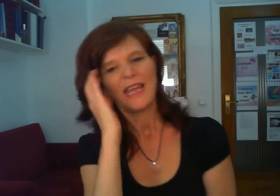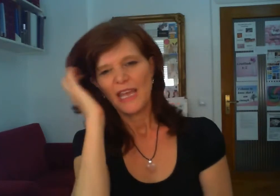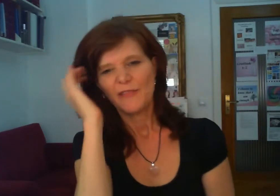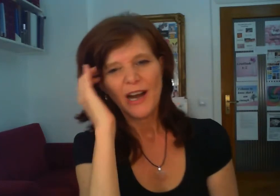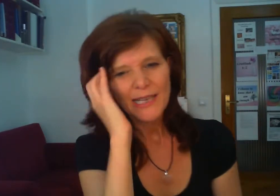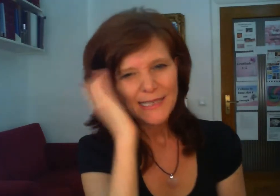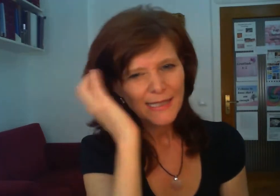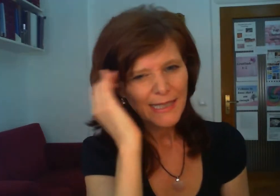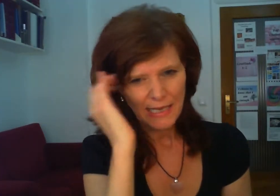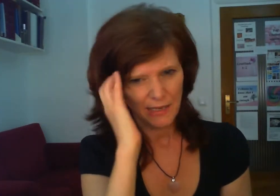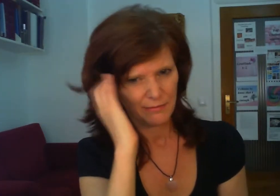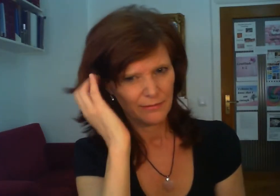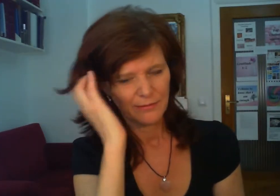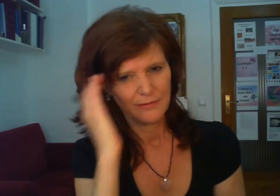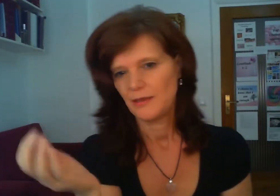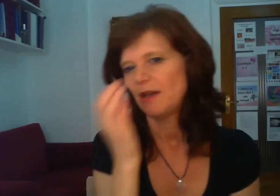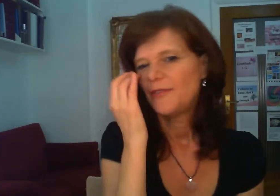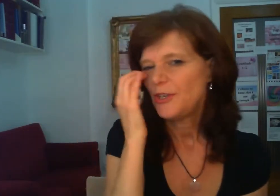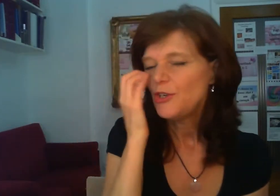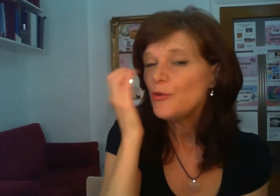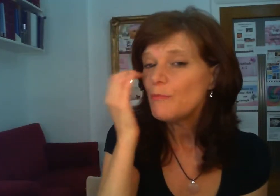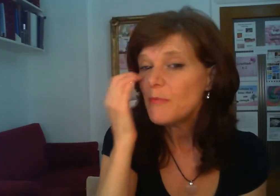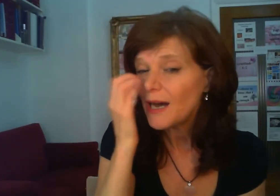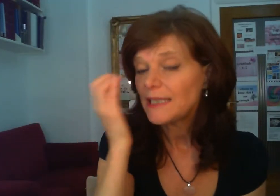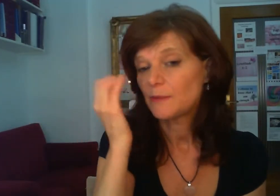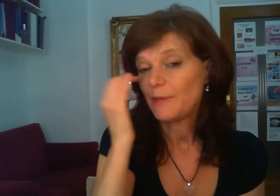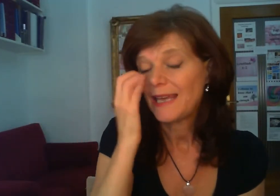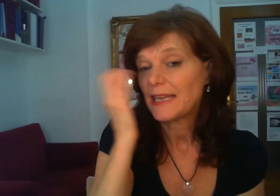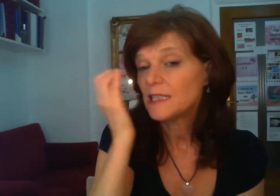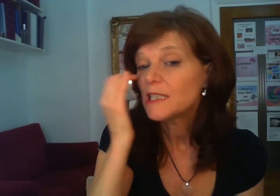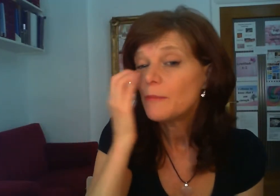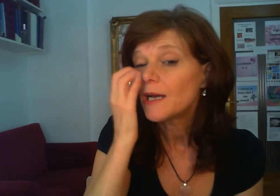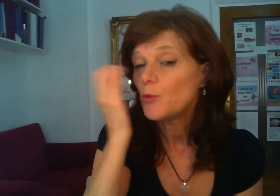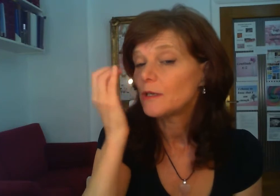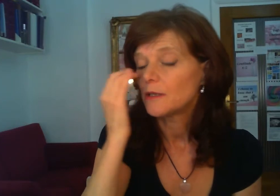if i see that you might be getting into my world